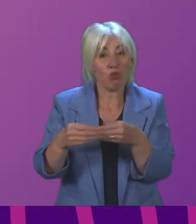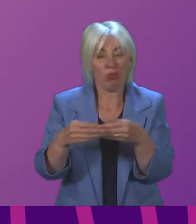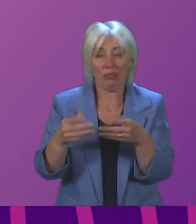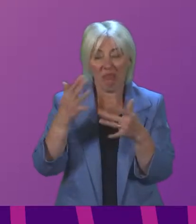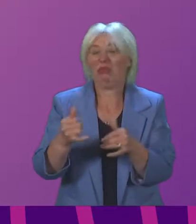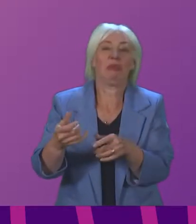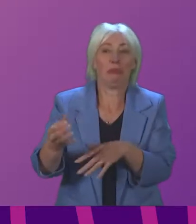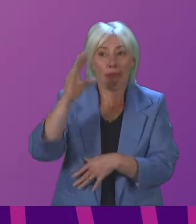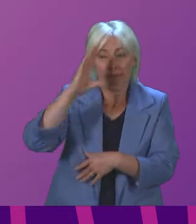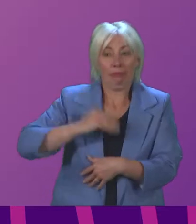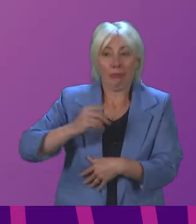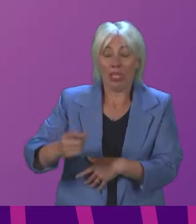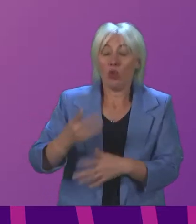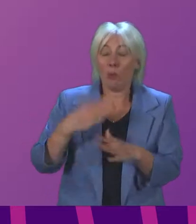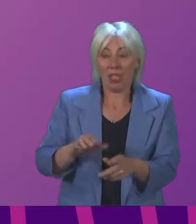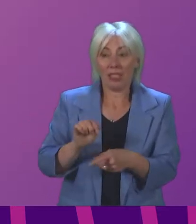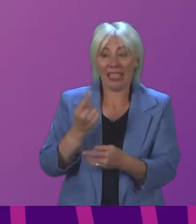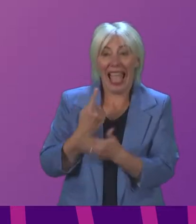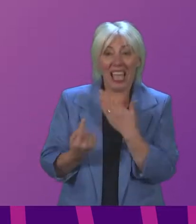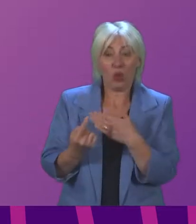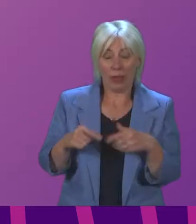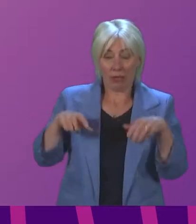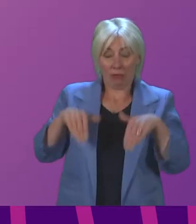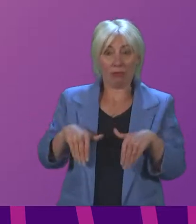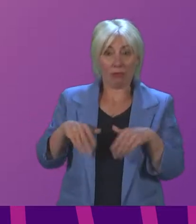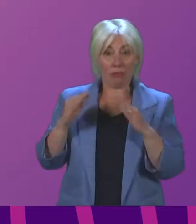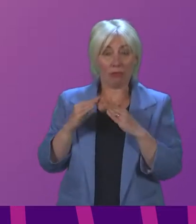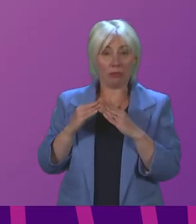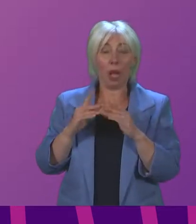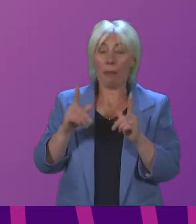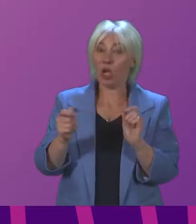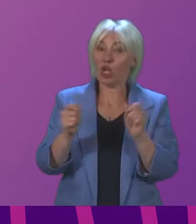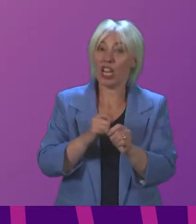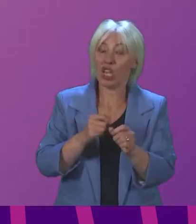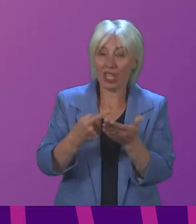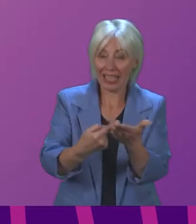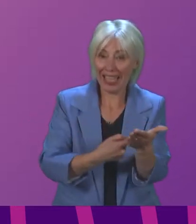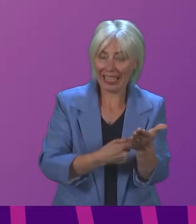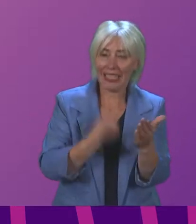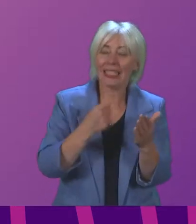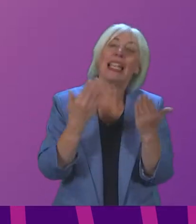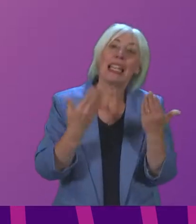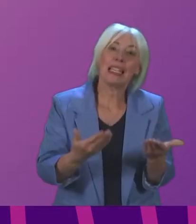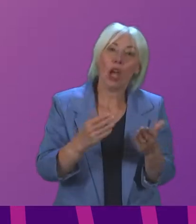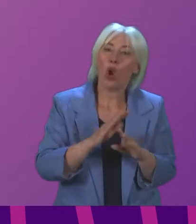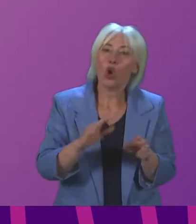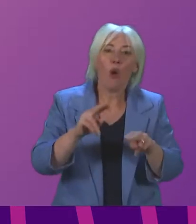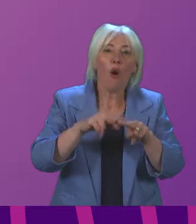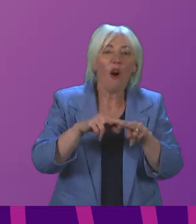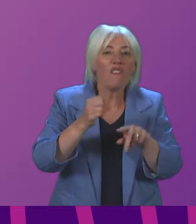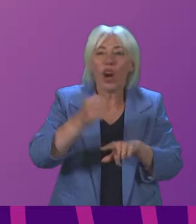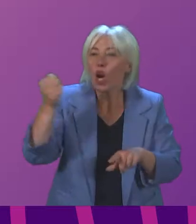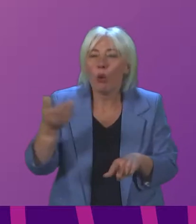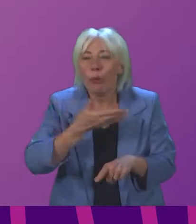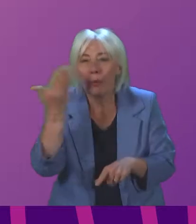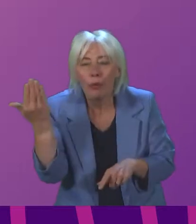of vaccination status. This marks a significant change in guidance. The difference facing us now is that we have no furlough and much of